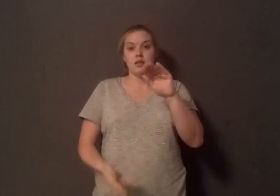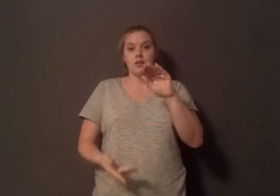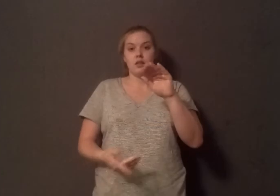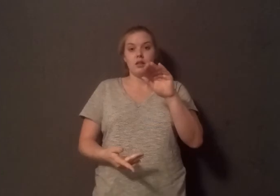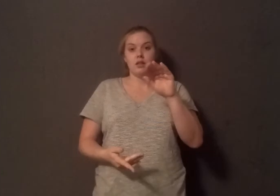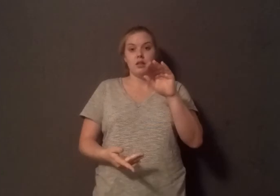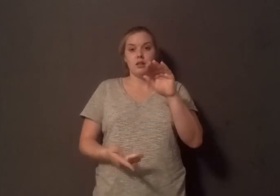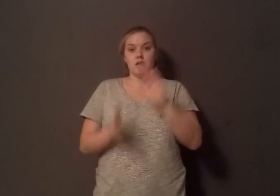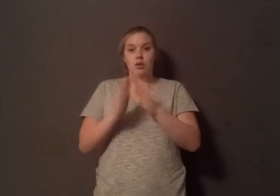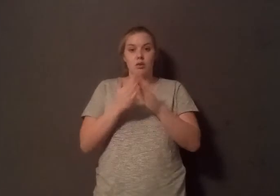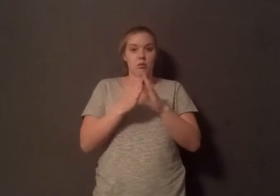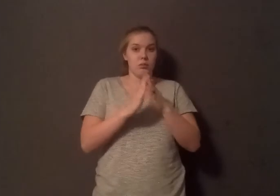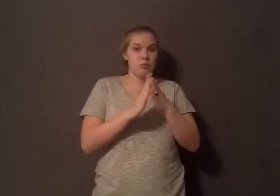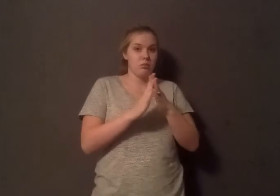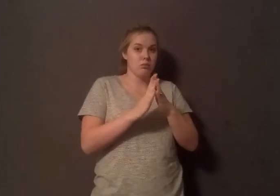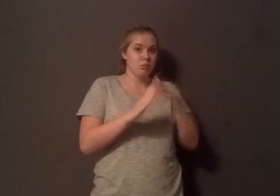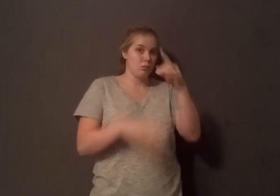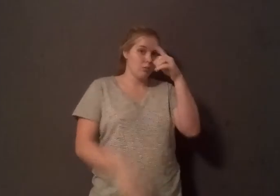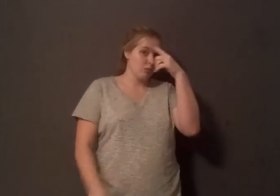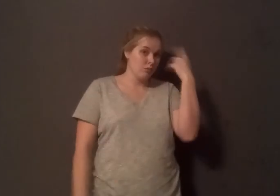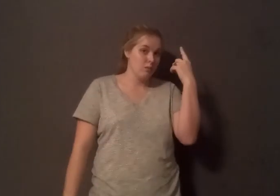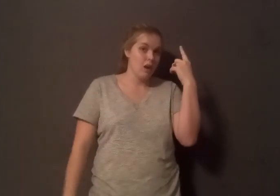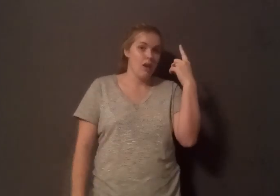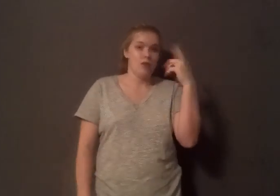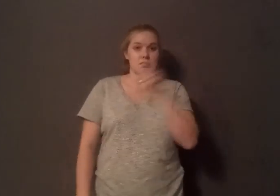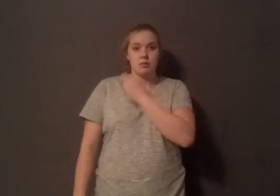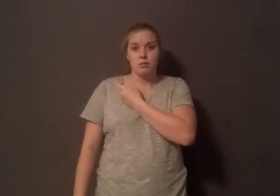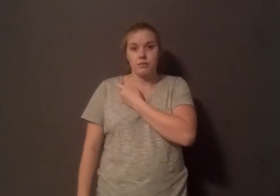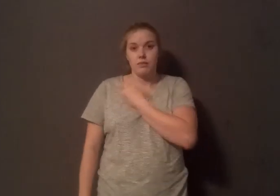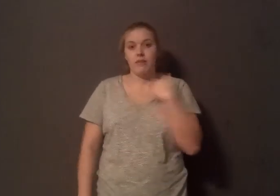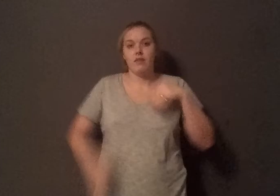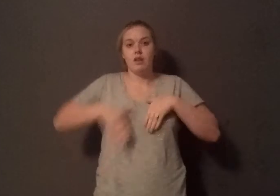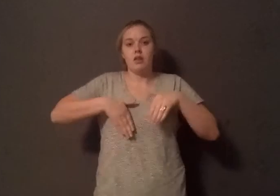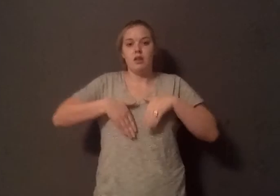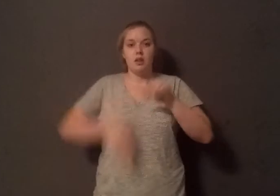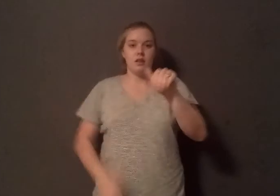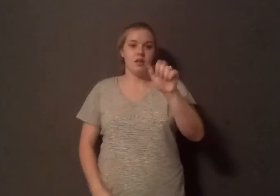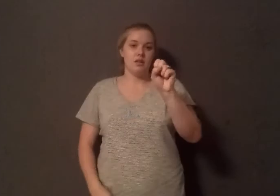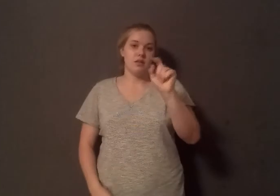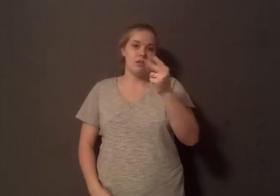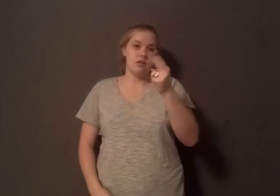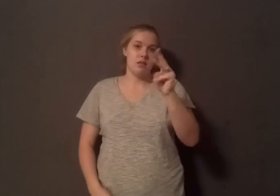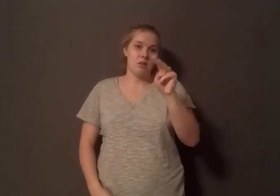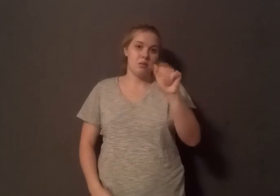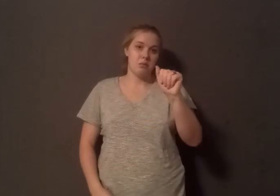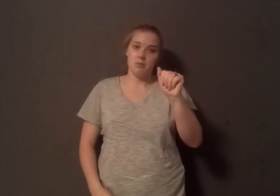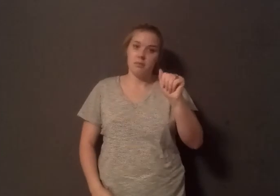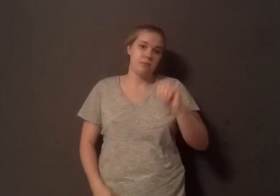My sister, she has Aspen, and you know, her brother, he has Aspen. He's three, and we don't